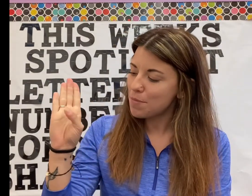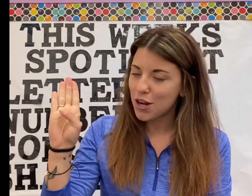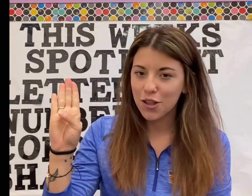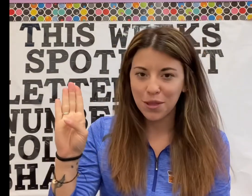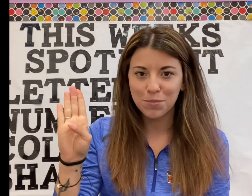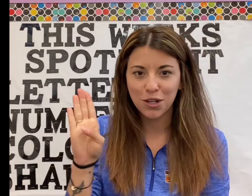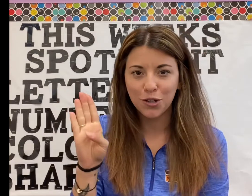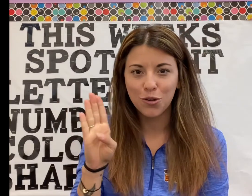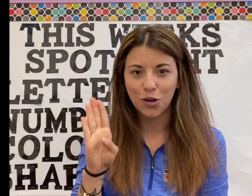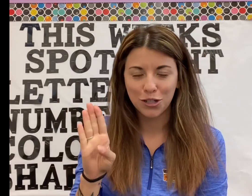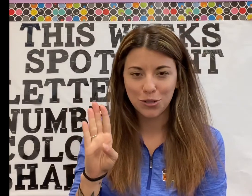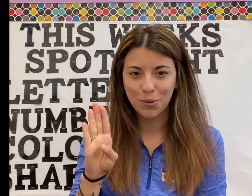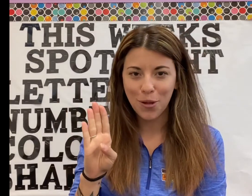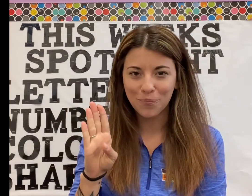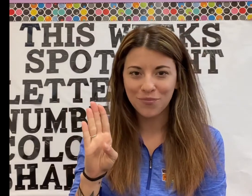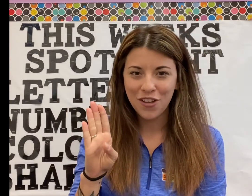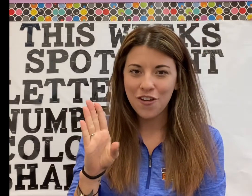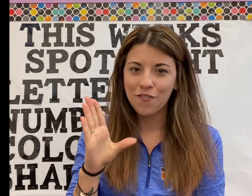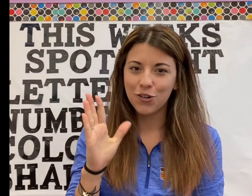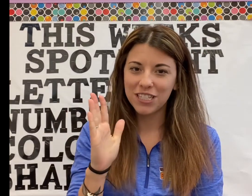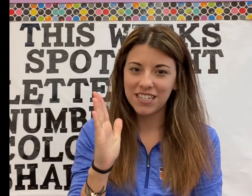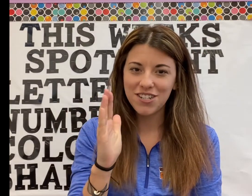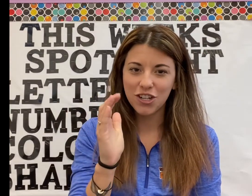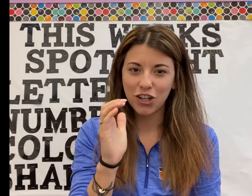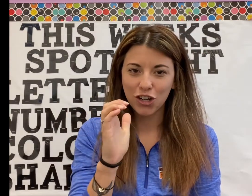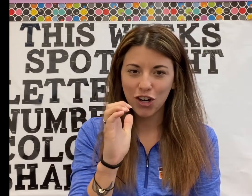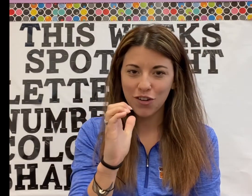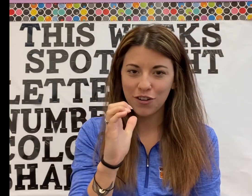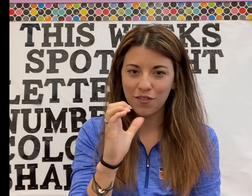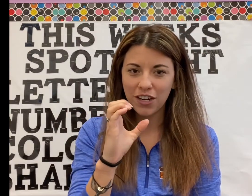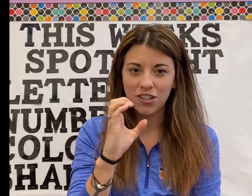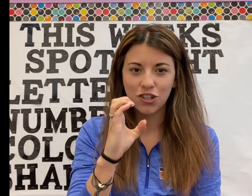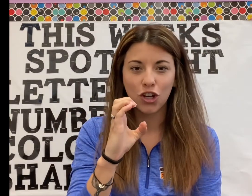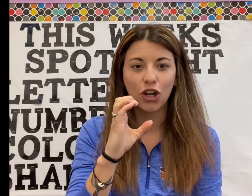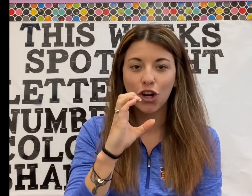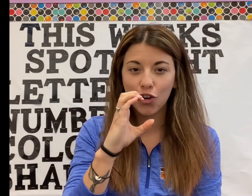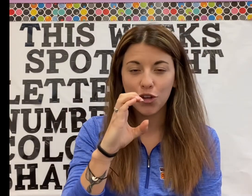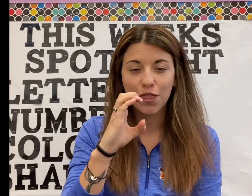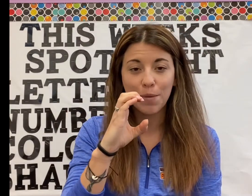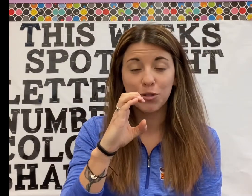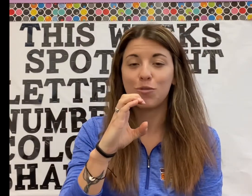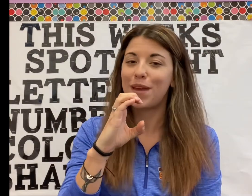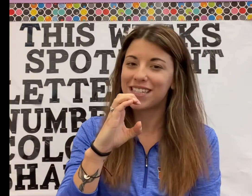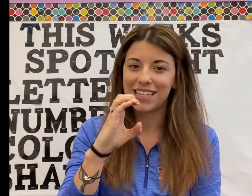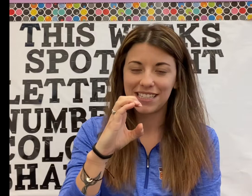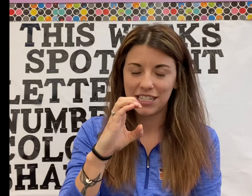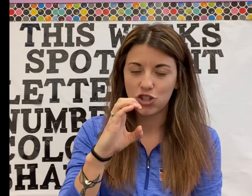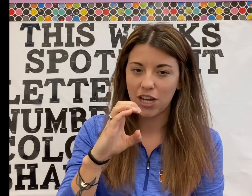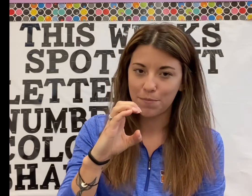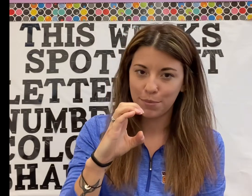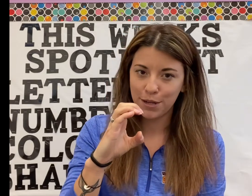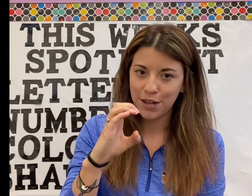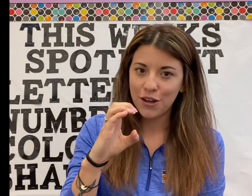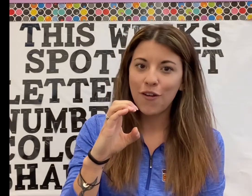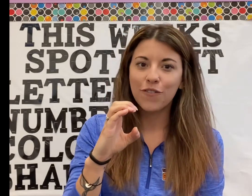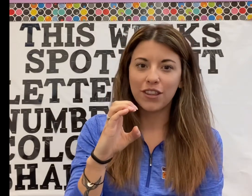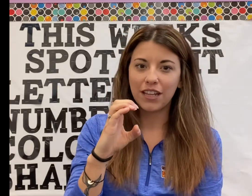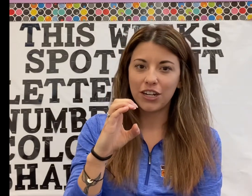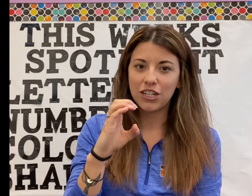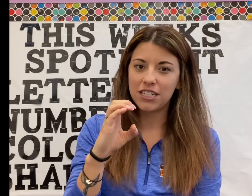and your thumb's gonna go across your palm. For C, you're gonna curve your fingers and you're gonna curve your thumb so it makes that C shape. For the letter D,